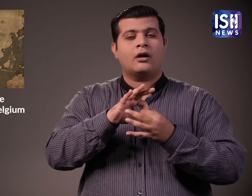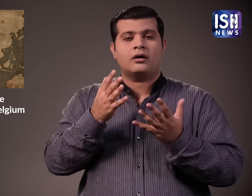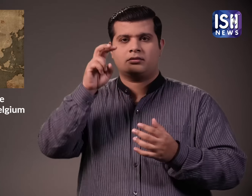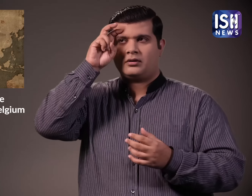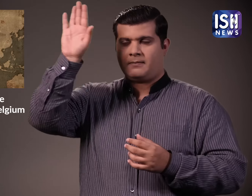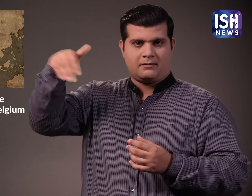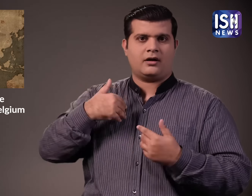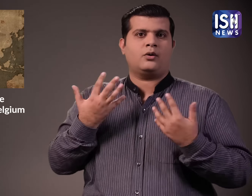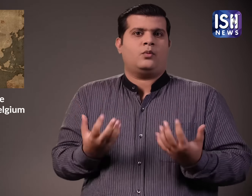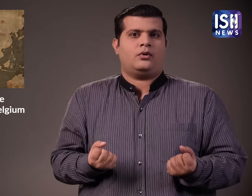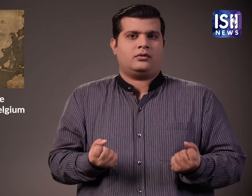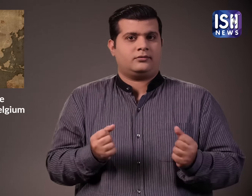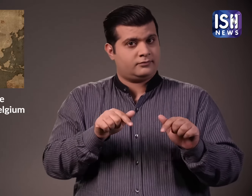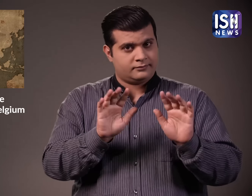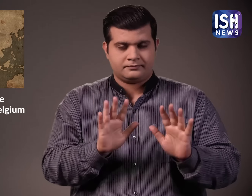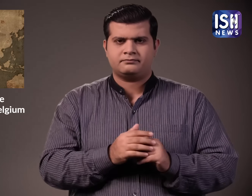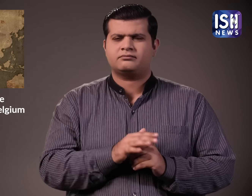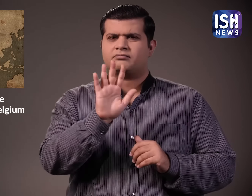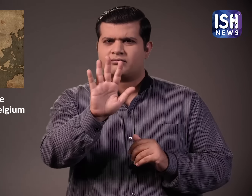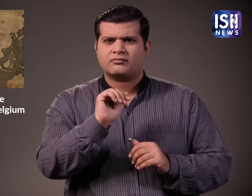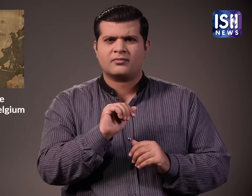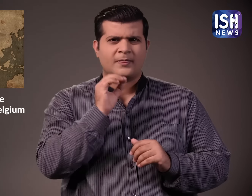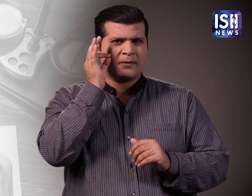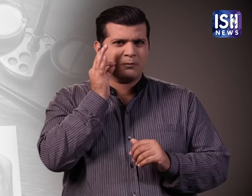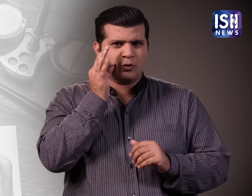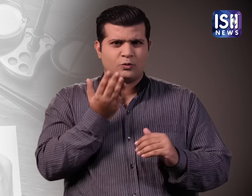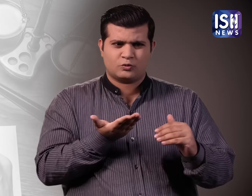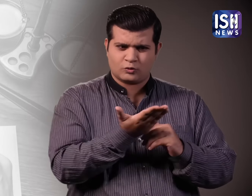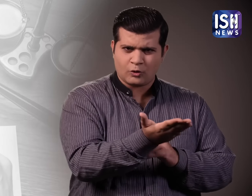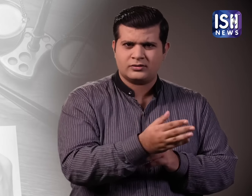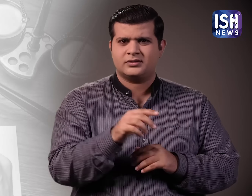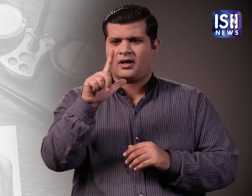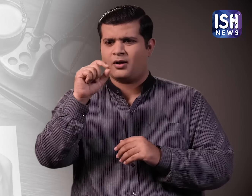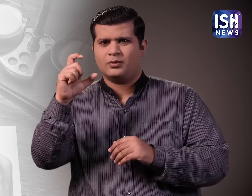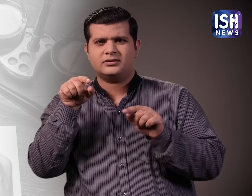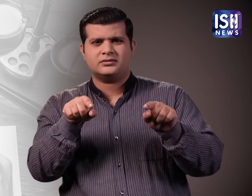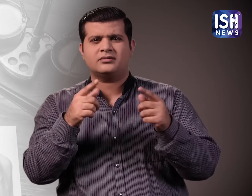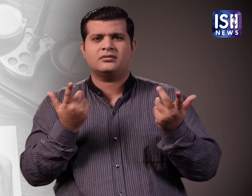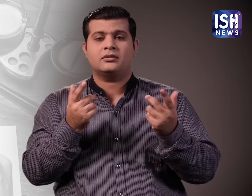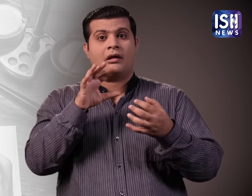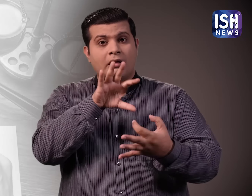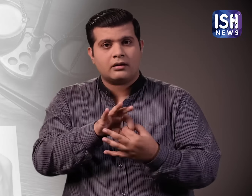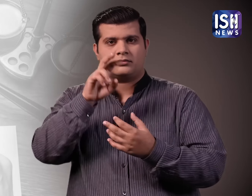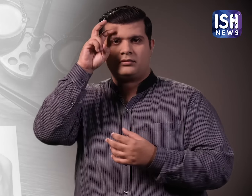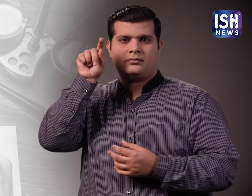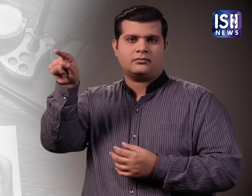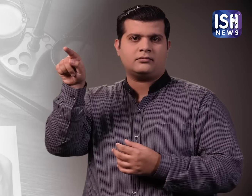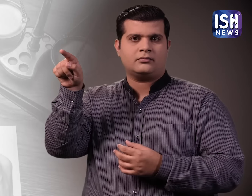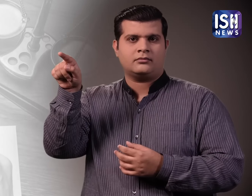This is in order to investigate Jagpal Preet. So what is the Blue Notice and the LOC? This is to